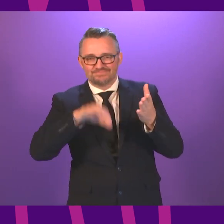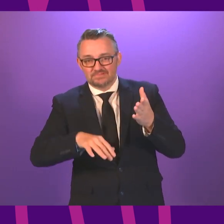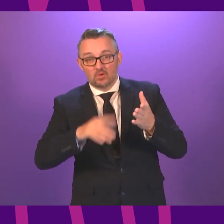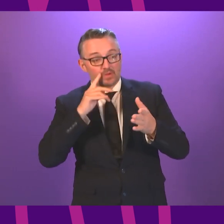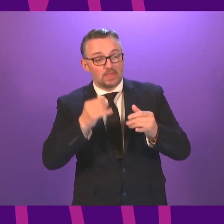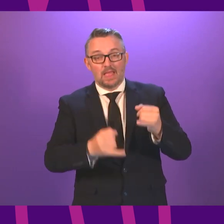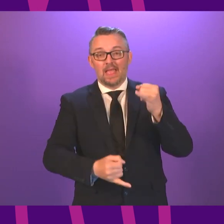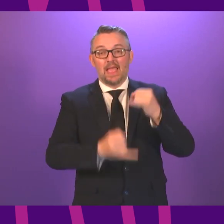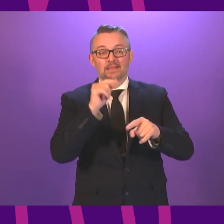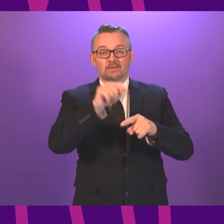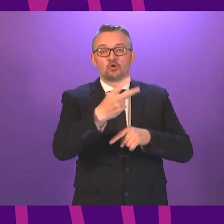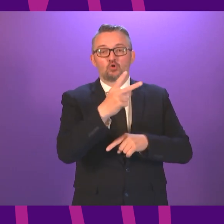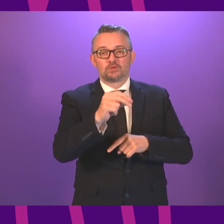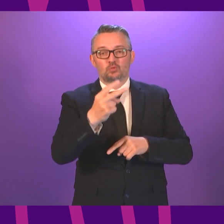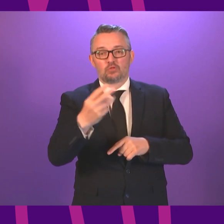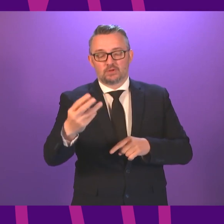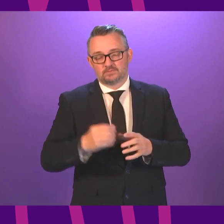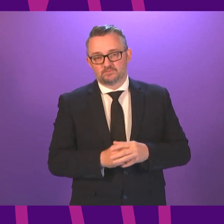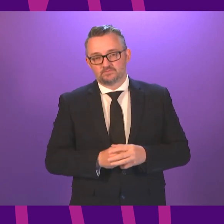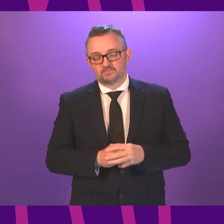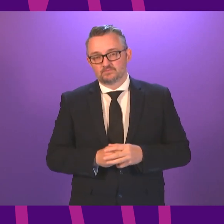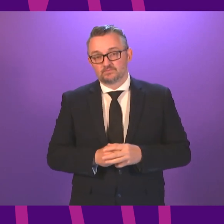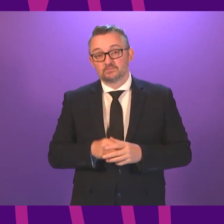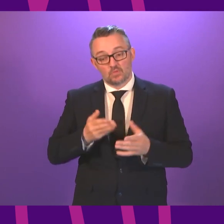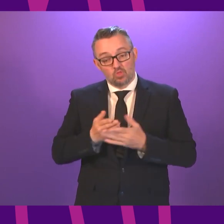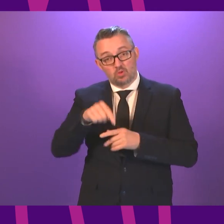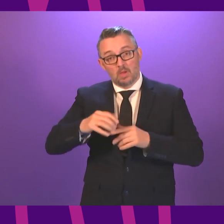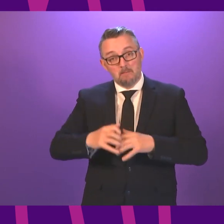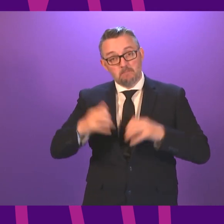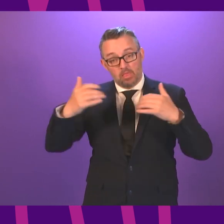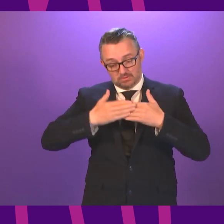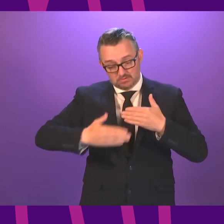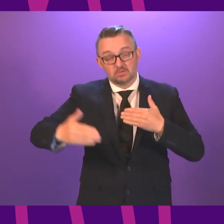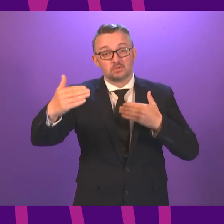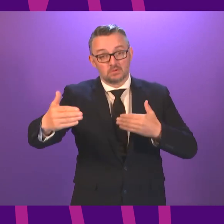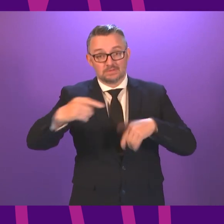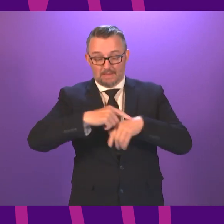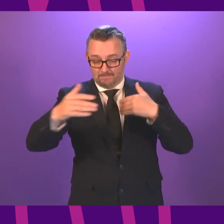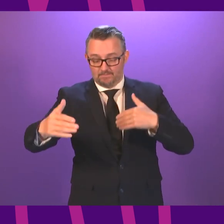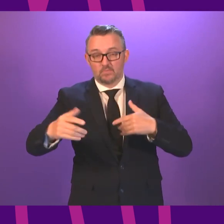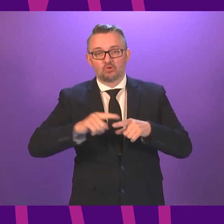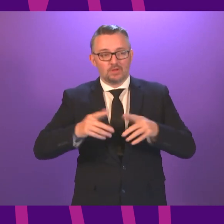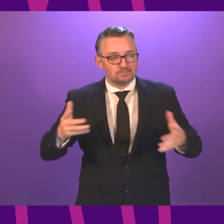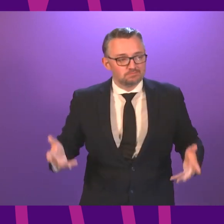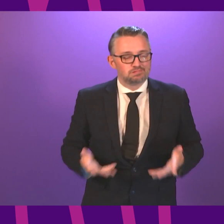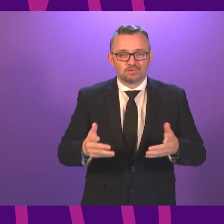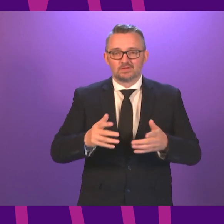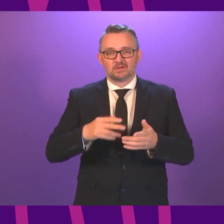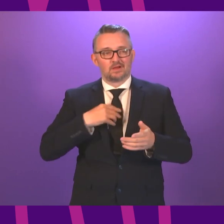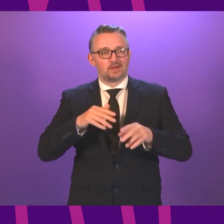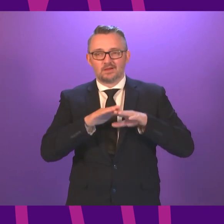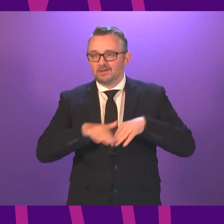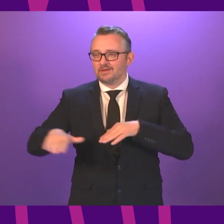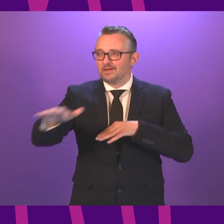by the end of 2023. Over the Parliament, we will also protect and enhance our natural habitats and